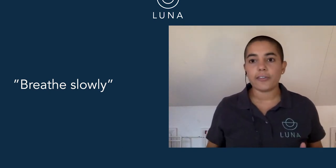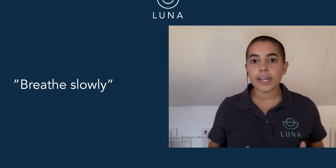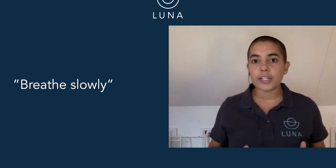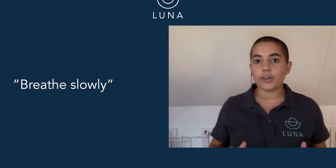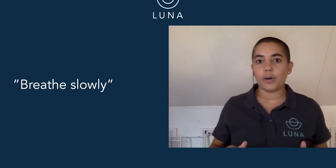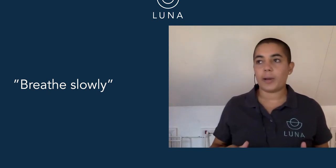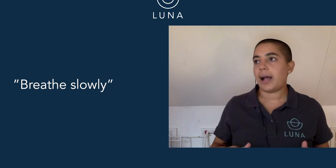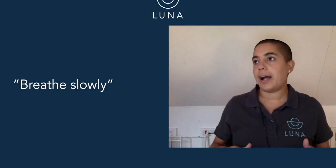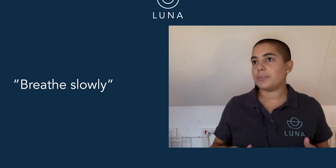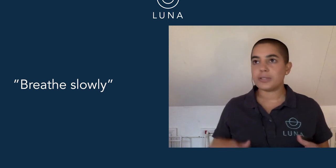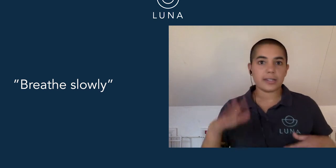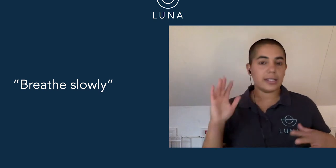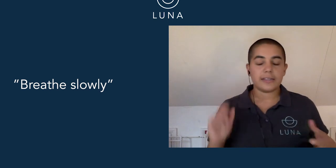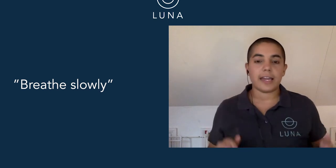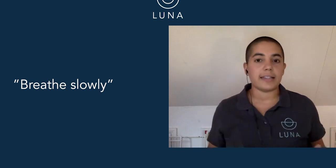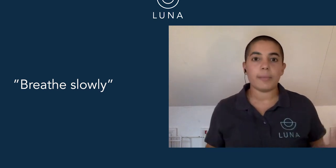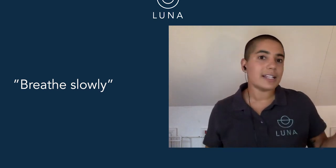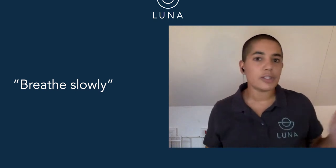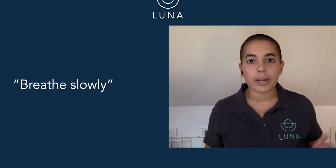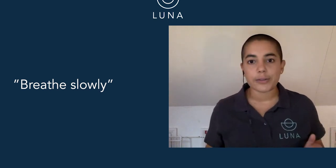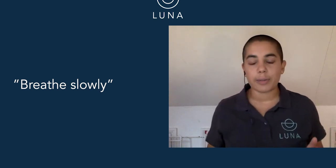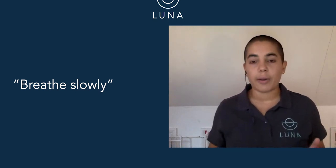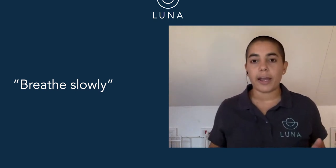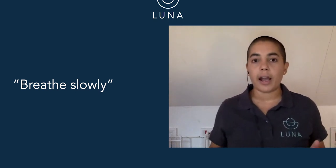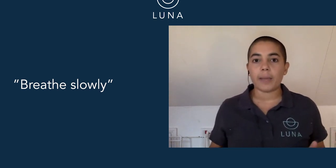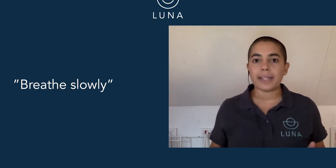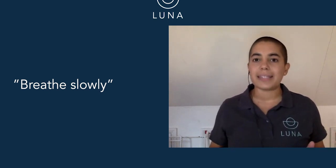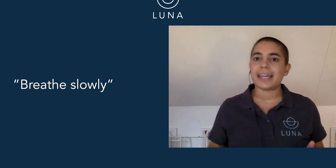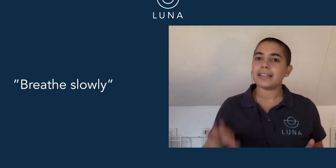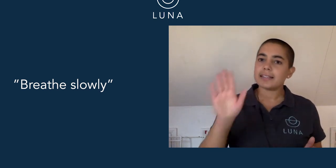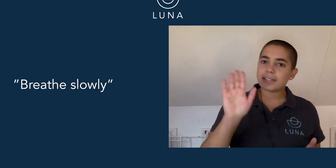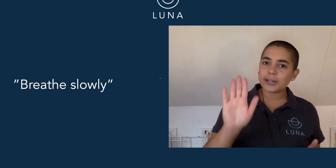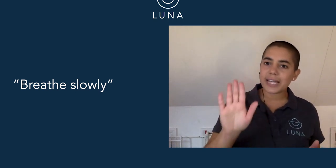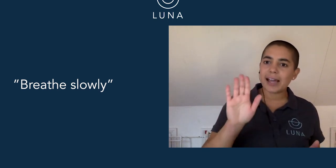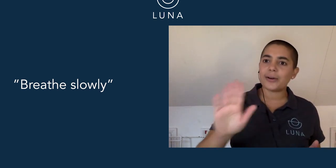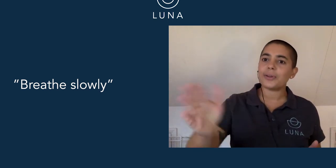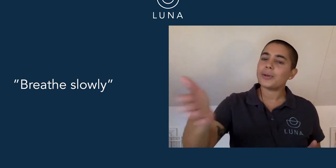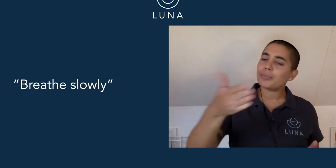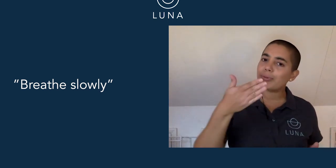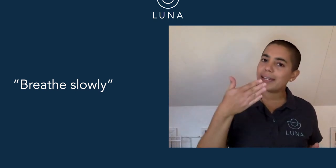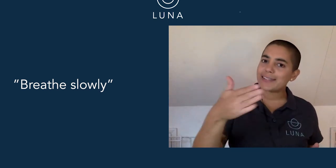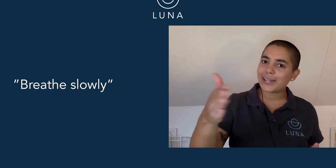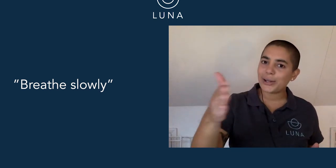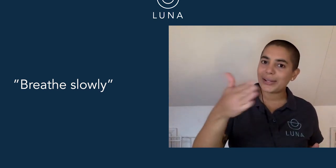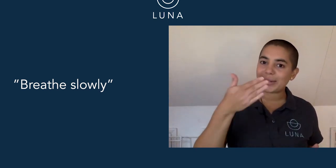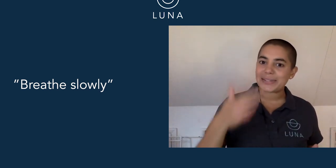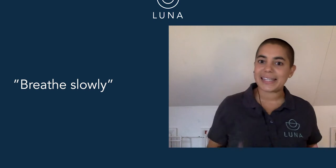fish, or perhaps there's a manta ray swimming by, I might say, slow down. Breathe slowly, Lucy.